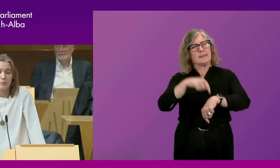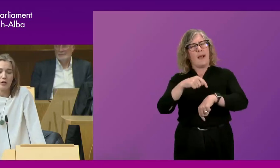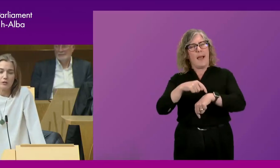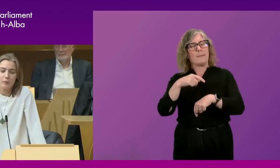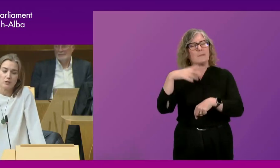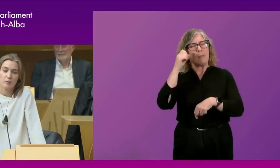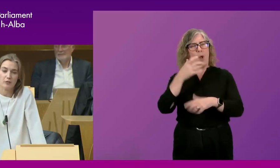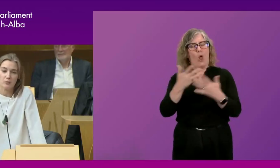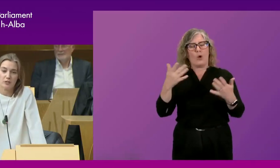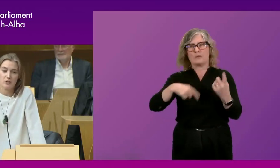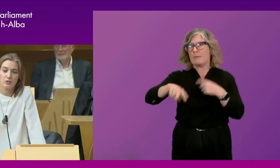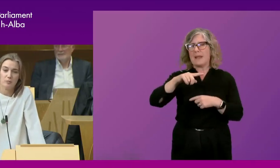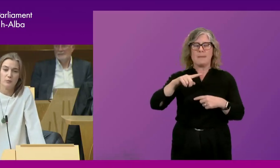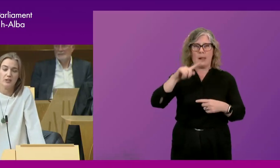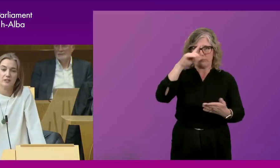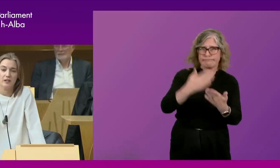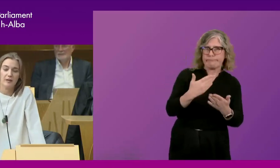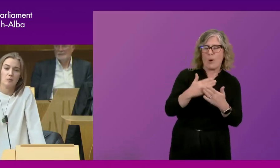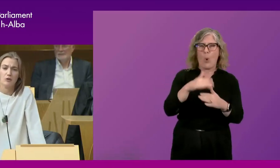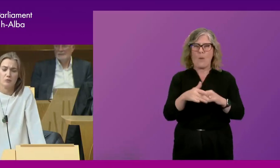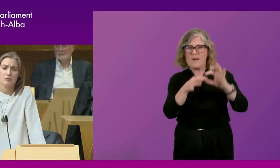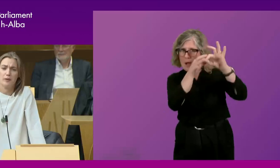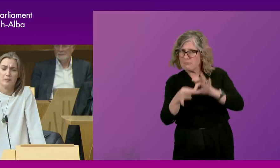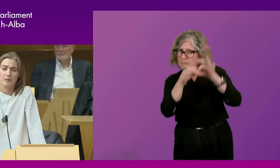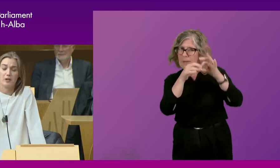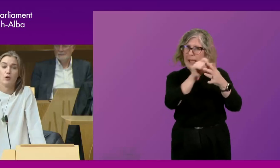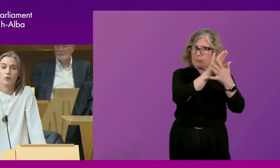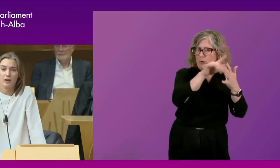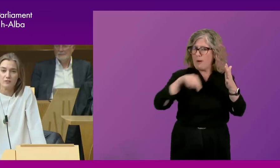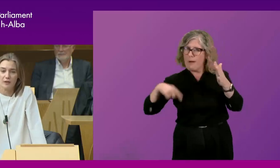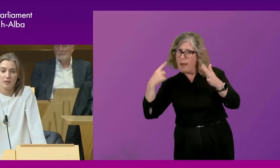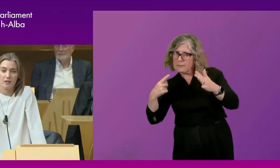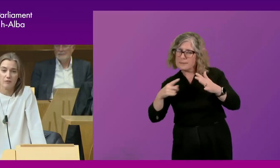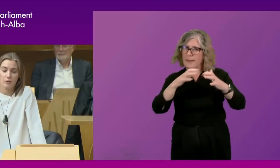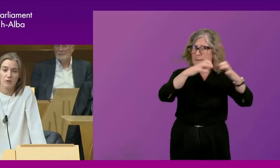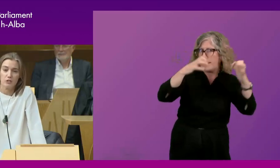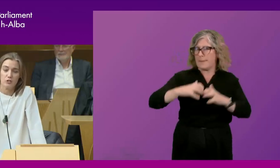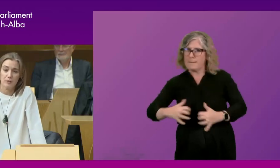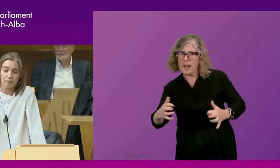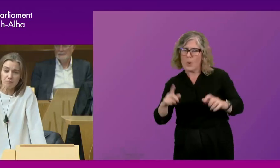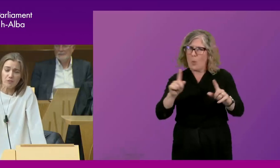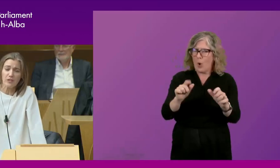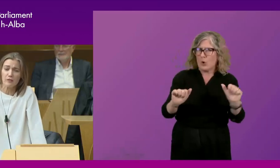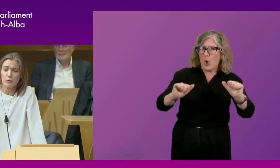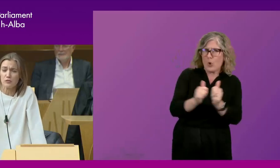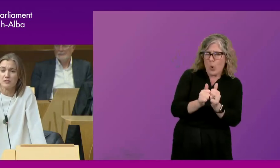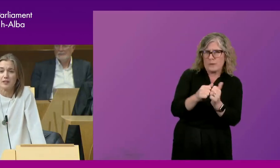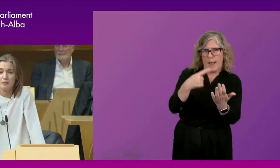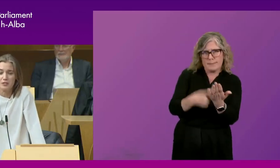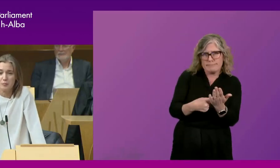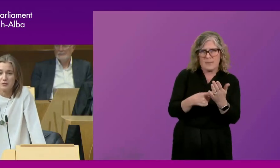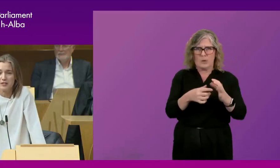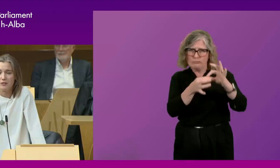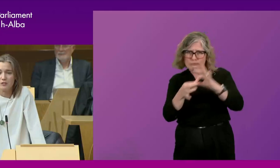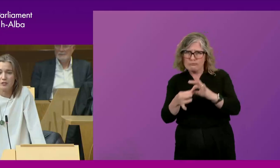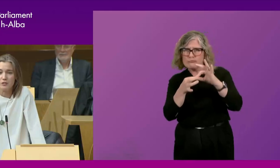there was a lot of preoccupation about the relationship between London and Edinburgh. There was the debate about the Concordats that were going to govern the relationship. And of course, at the time,